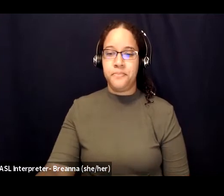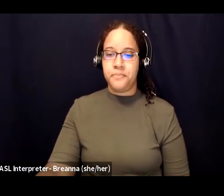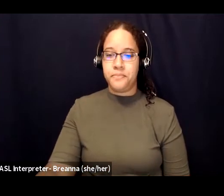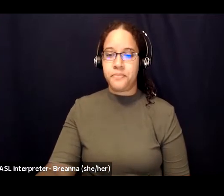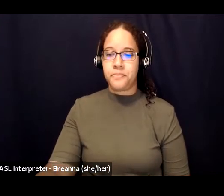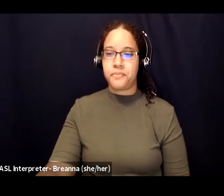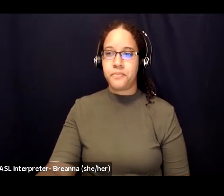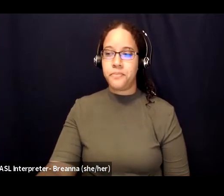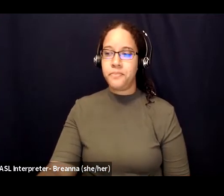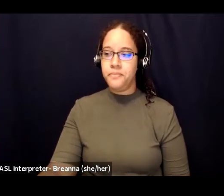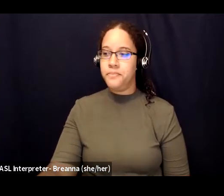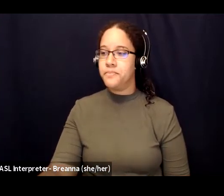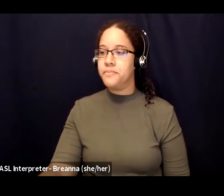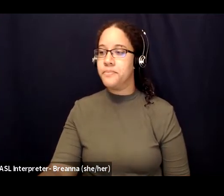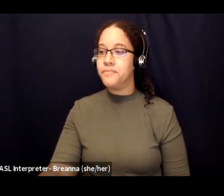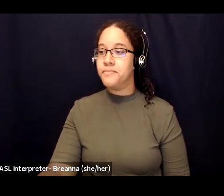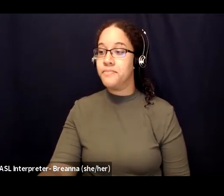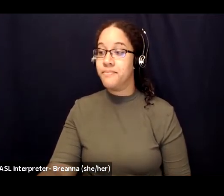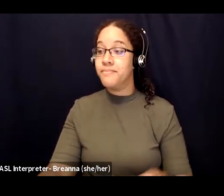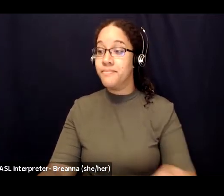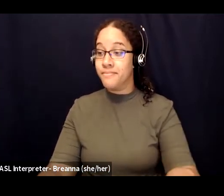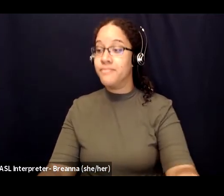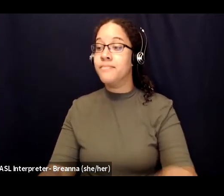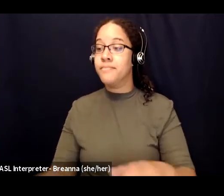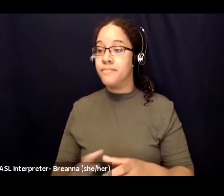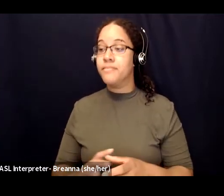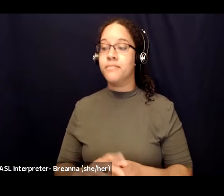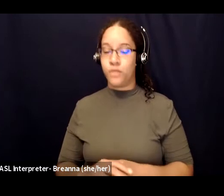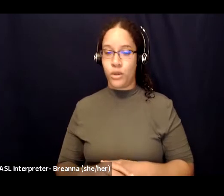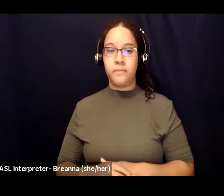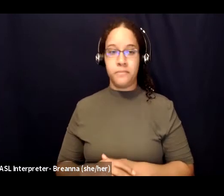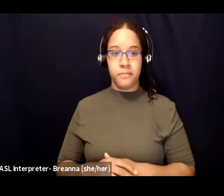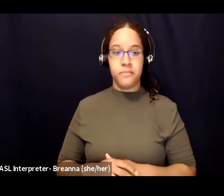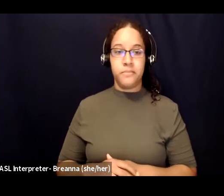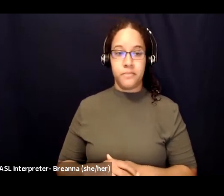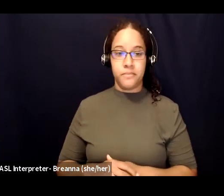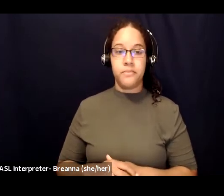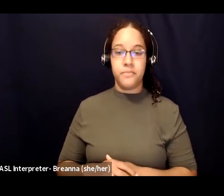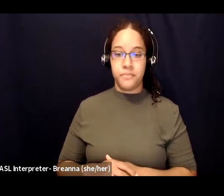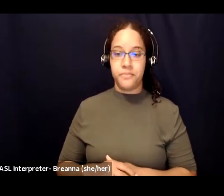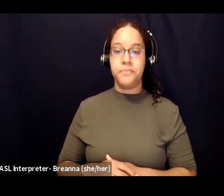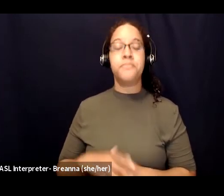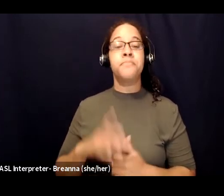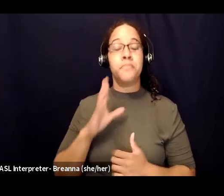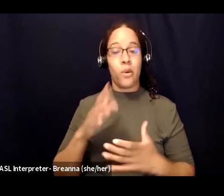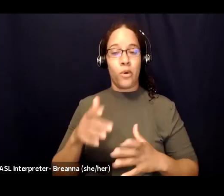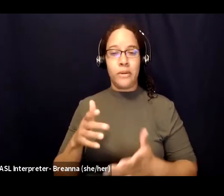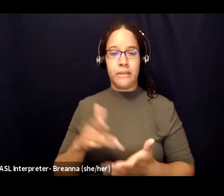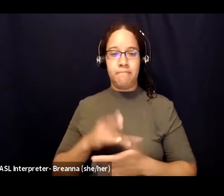and here are some journaling prompts to explore some of these topics and i think the first two bullet points might provide